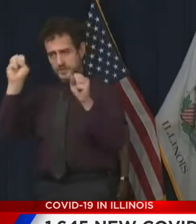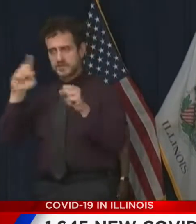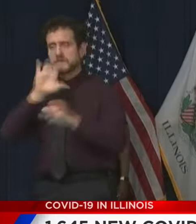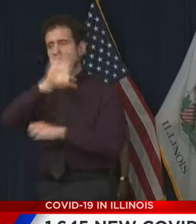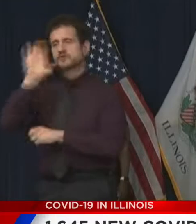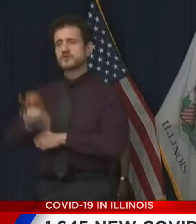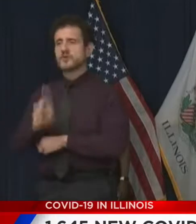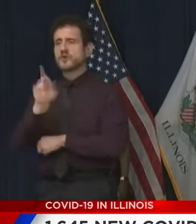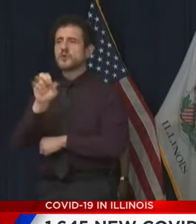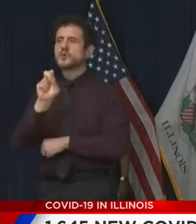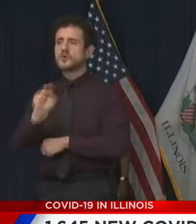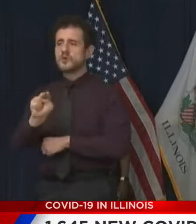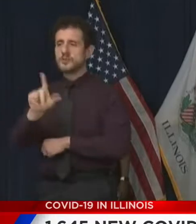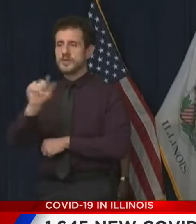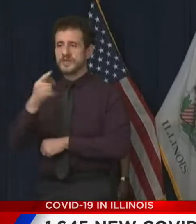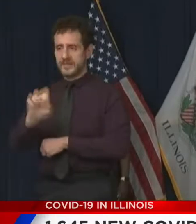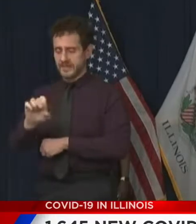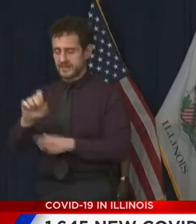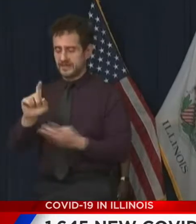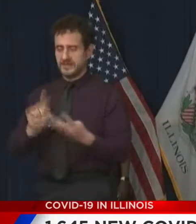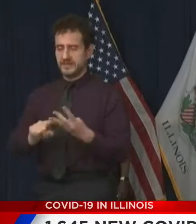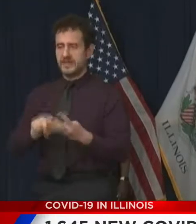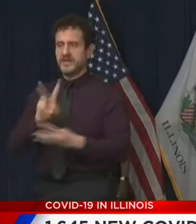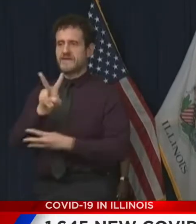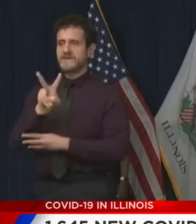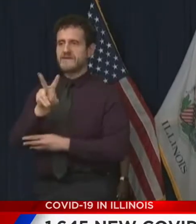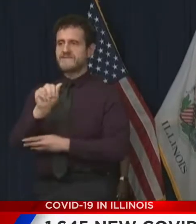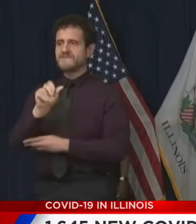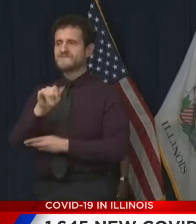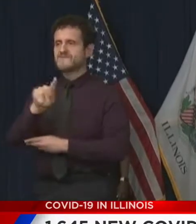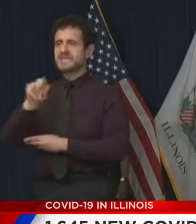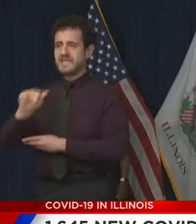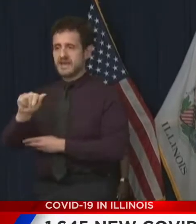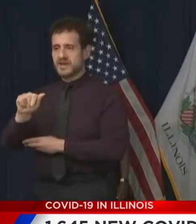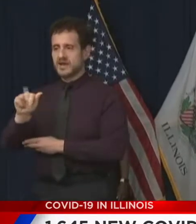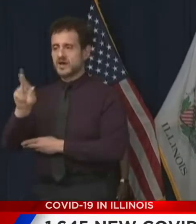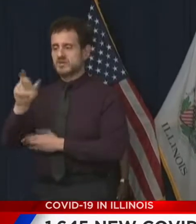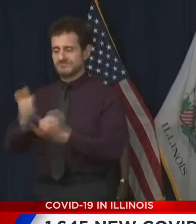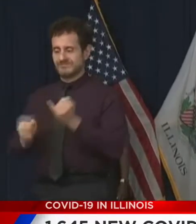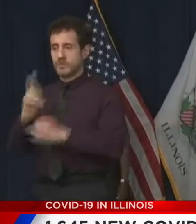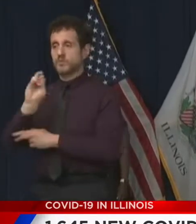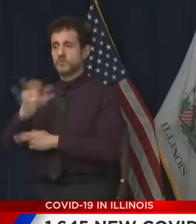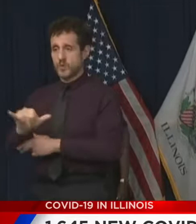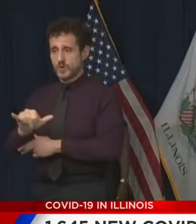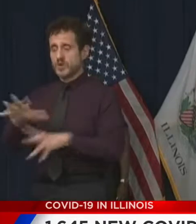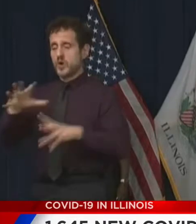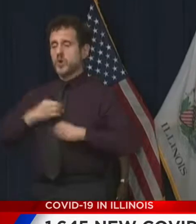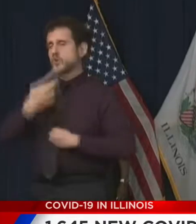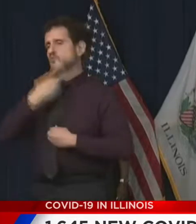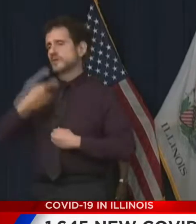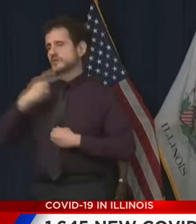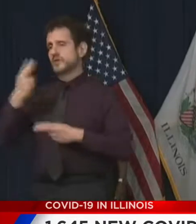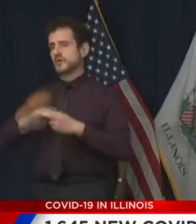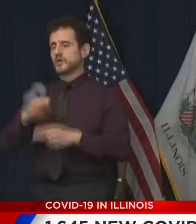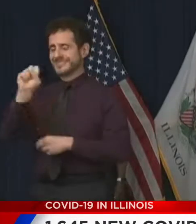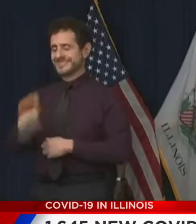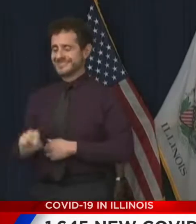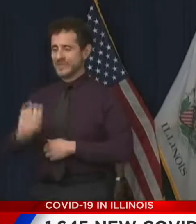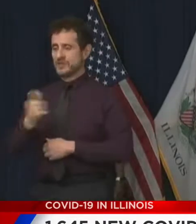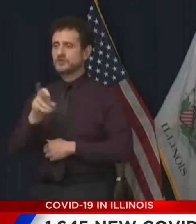Urban League, and by Vanetta Roy, owner of South Shore Surf here in Chicago.